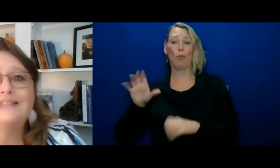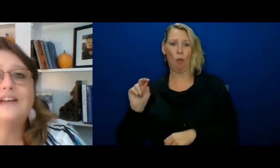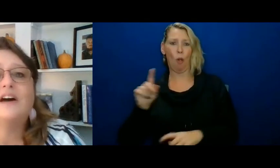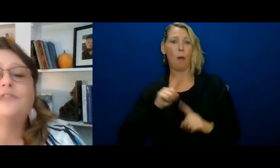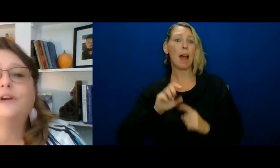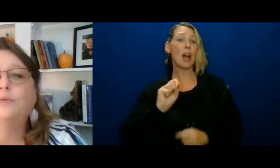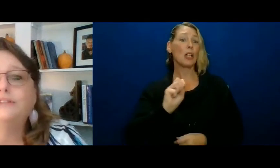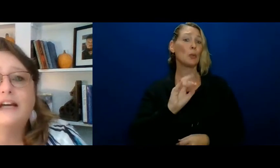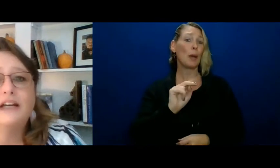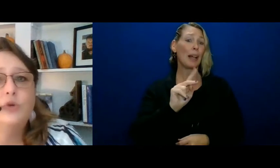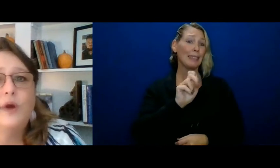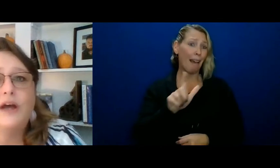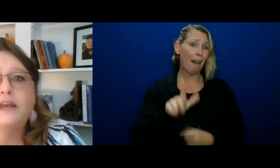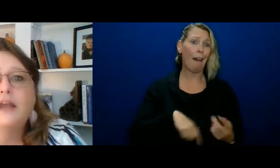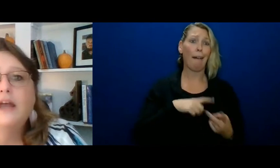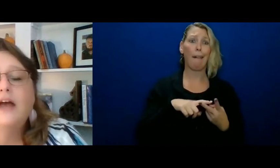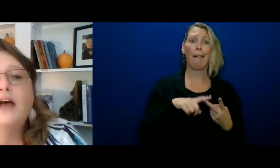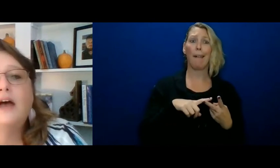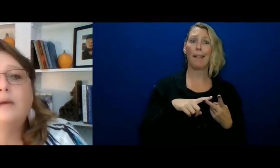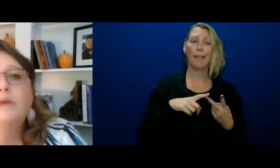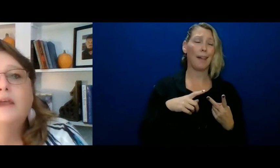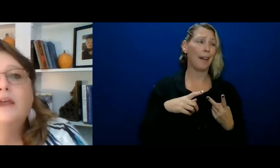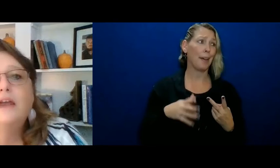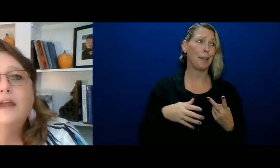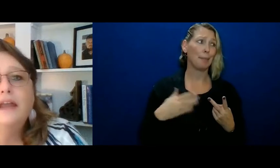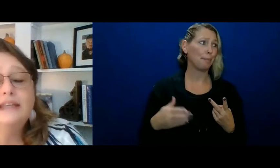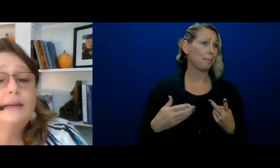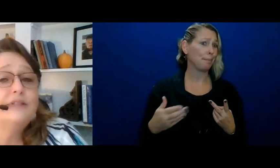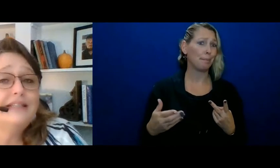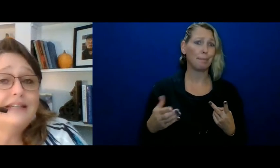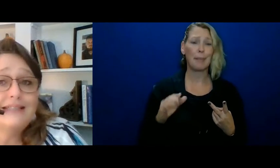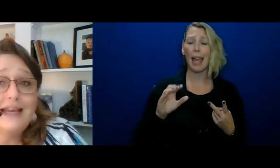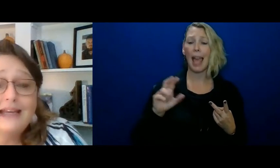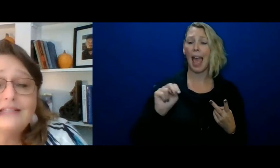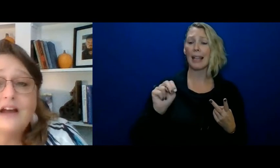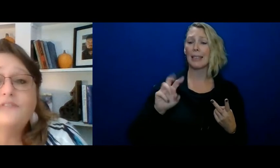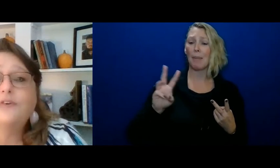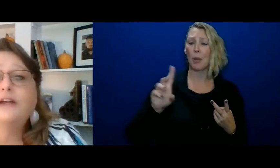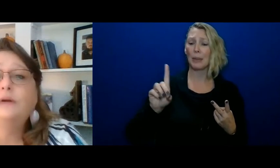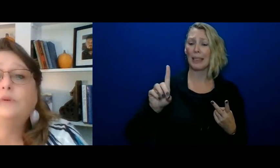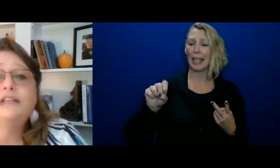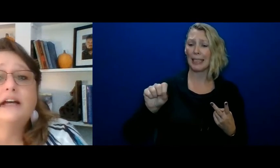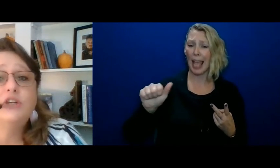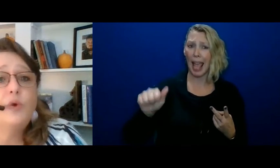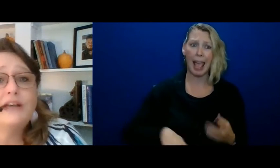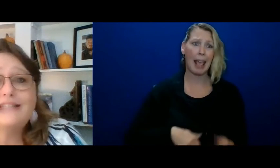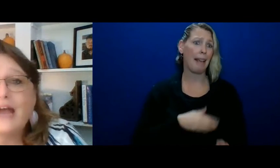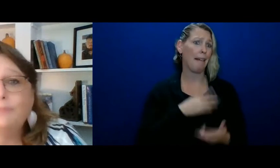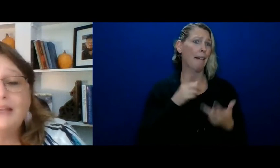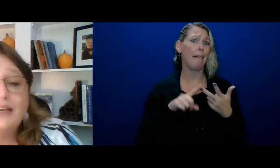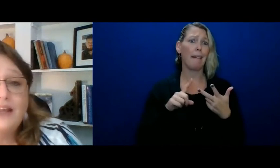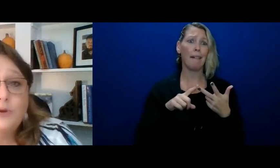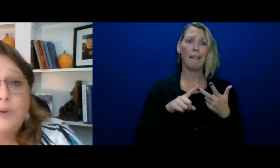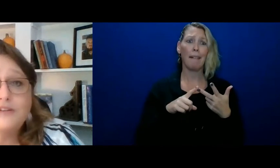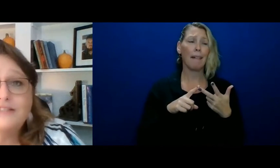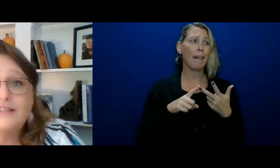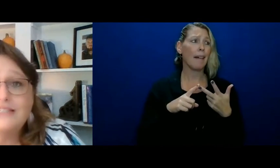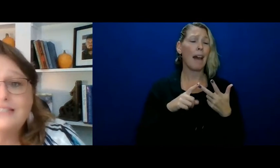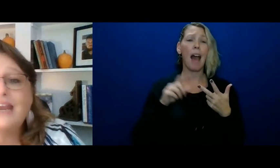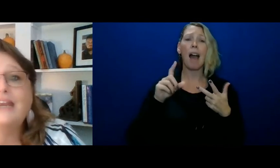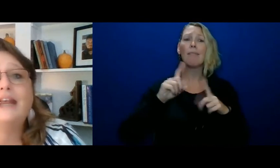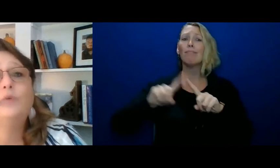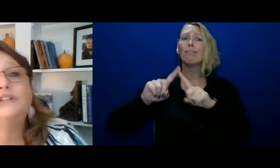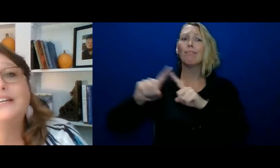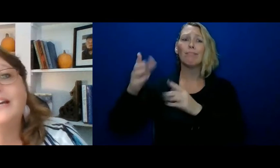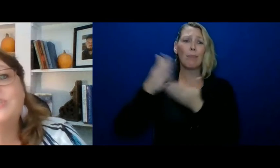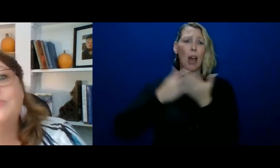swindells is offering we'll tell you what um nwdsa is offering we'll tell you what is happening in other parts of